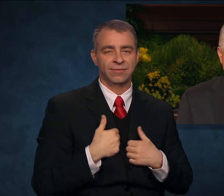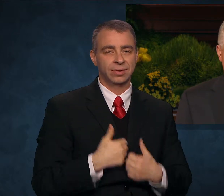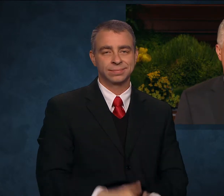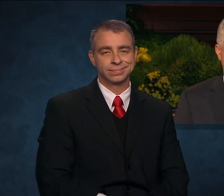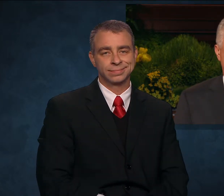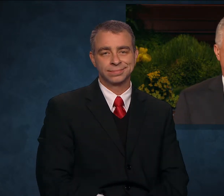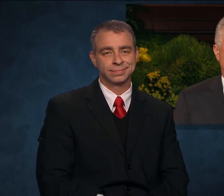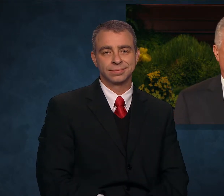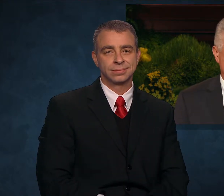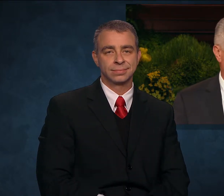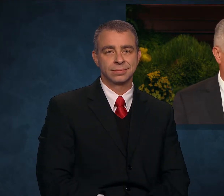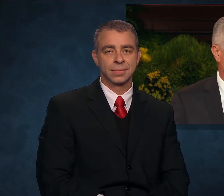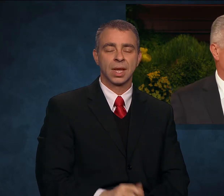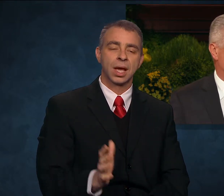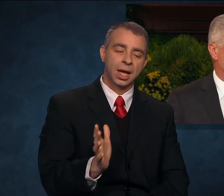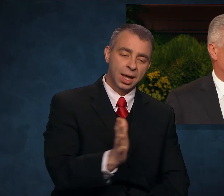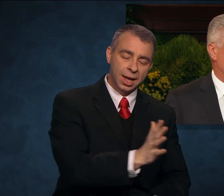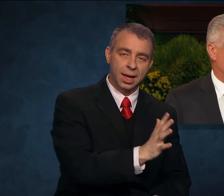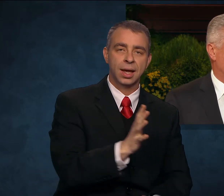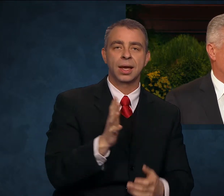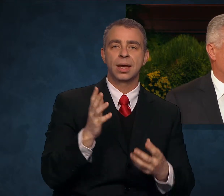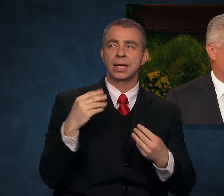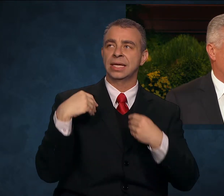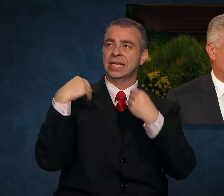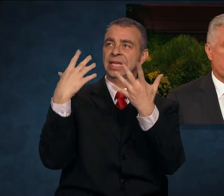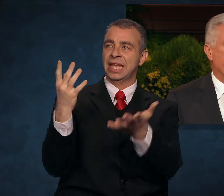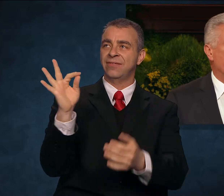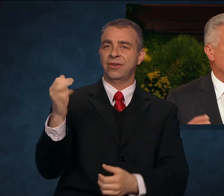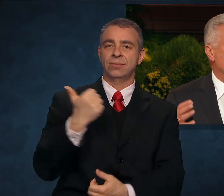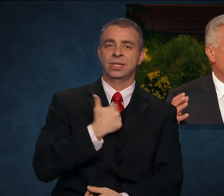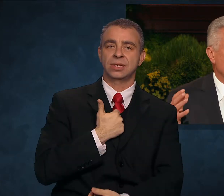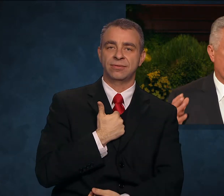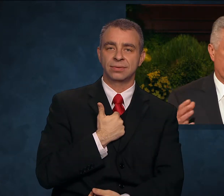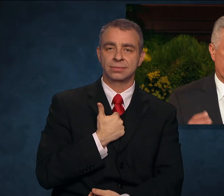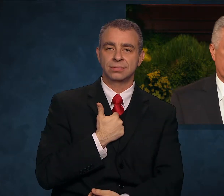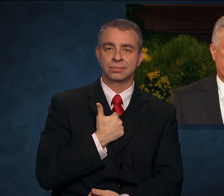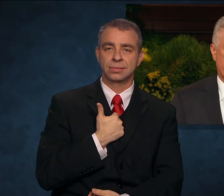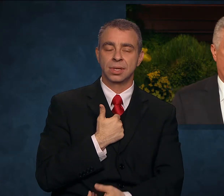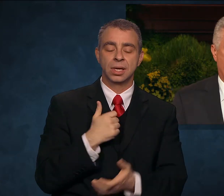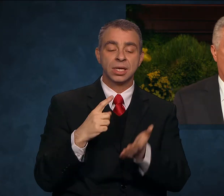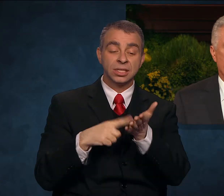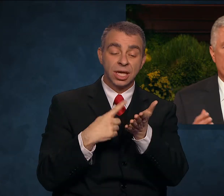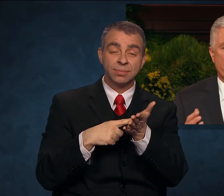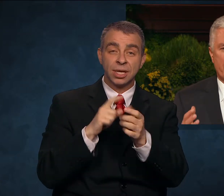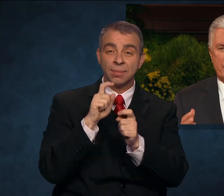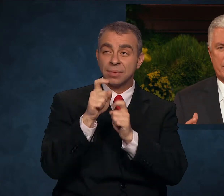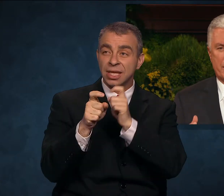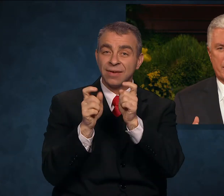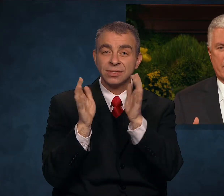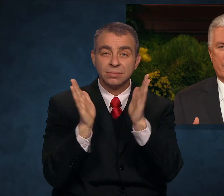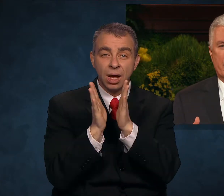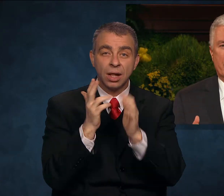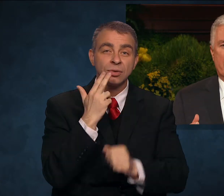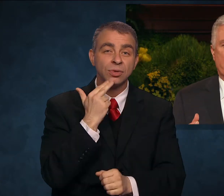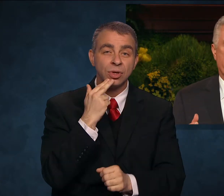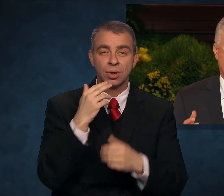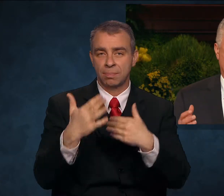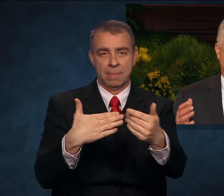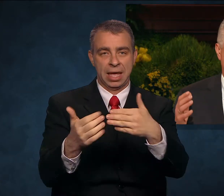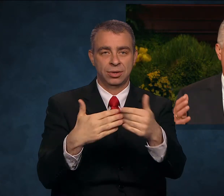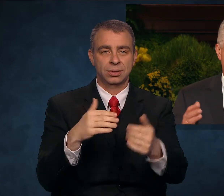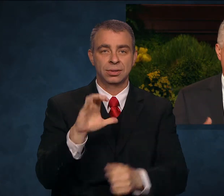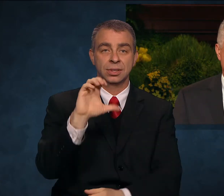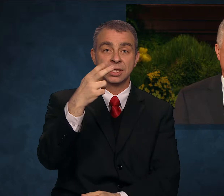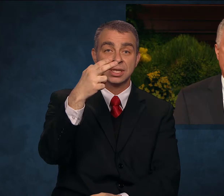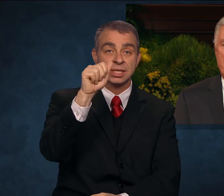give of themselves. These may be small gifts of charity that